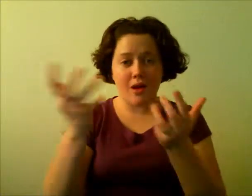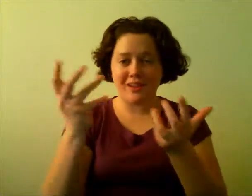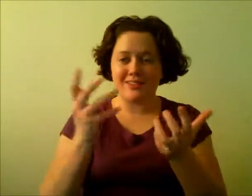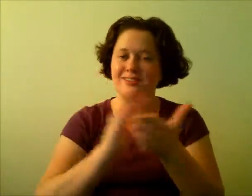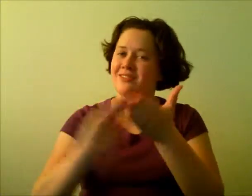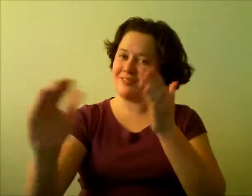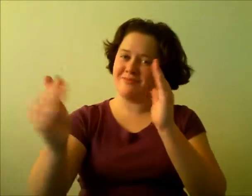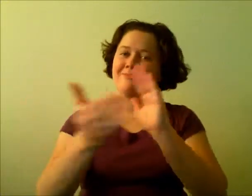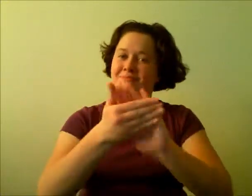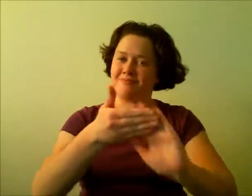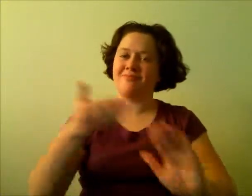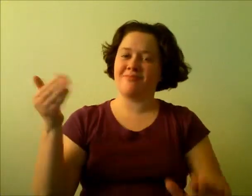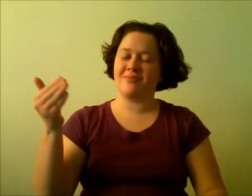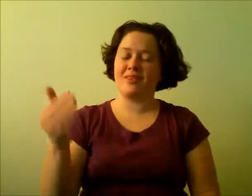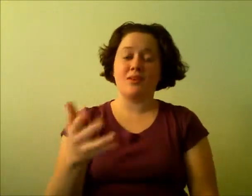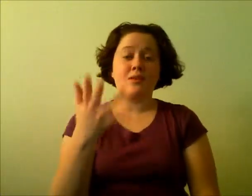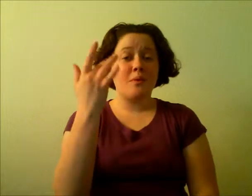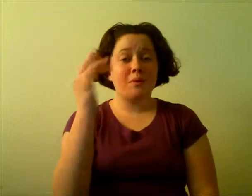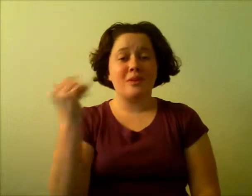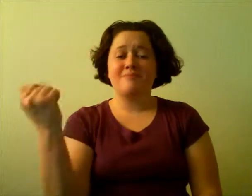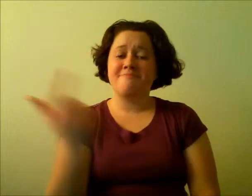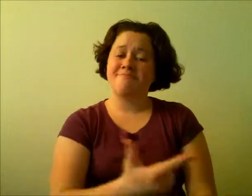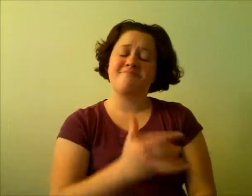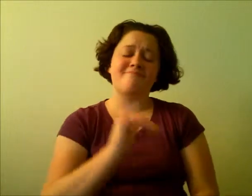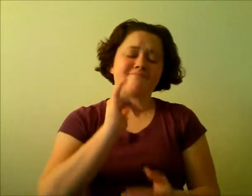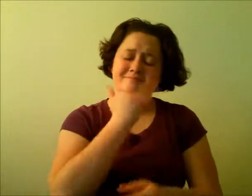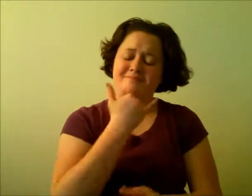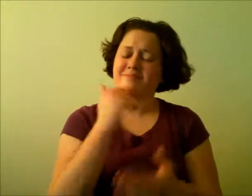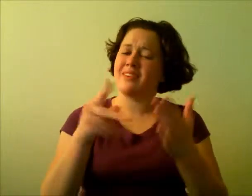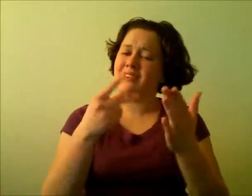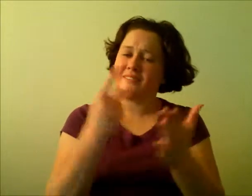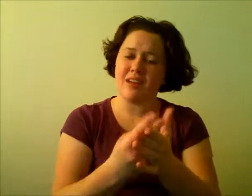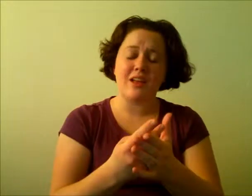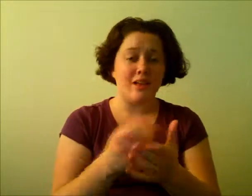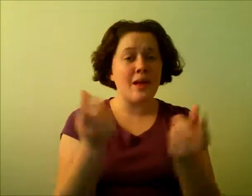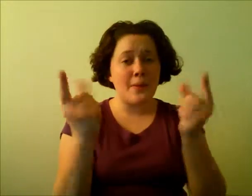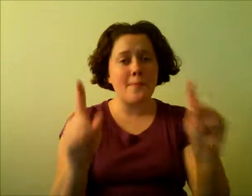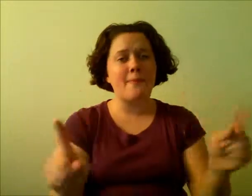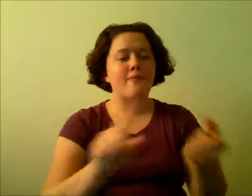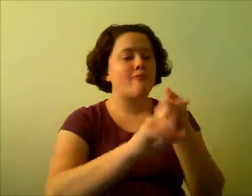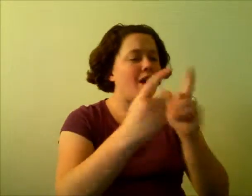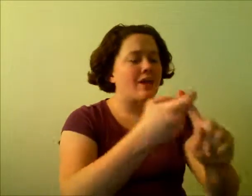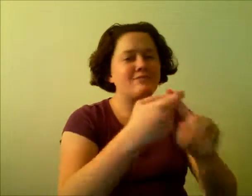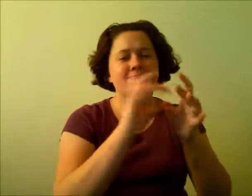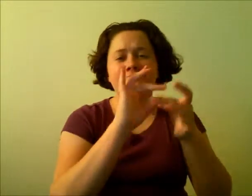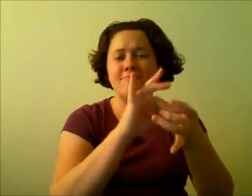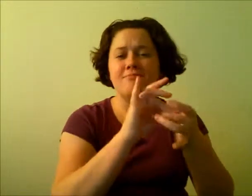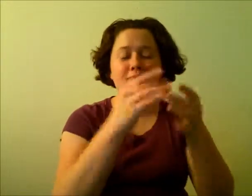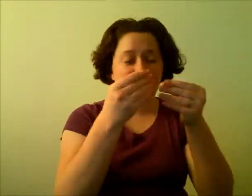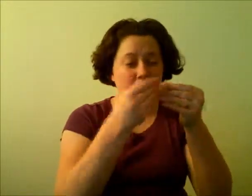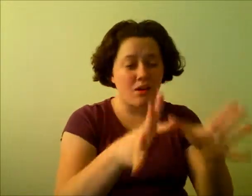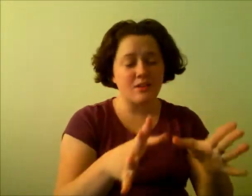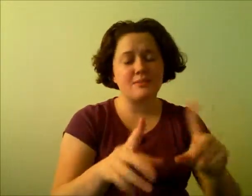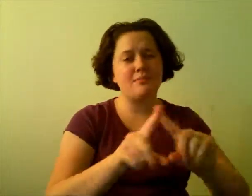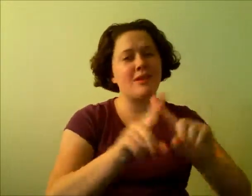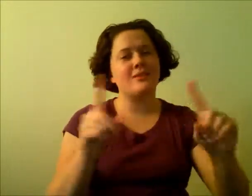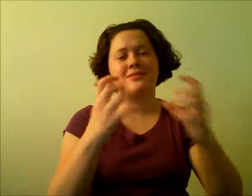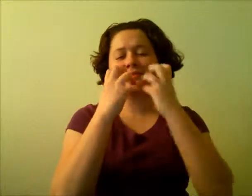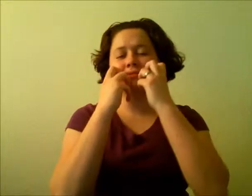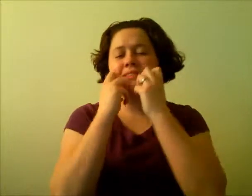Forgiveness, forgiveness And we all step like we fall Bridges burn in the heat of it all But nothing sweeter